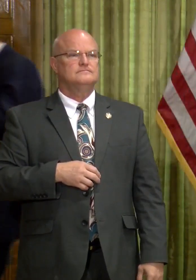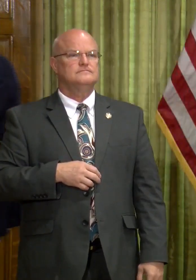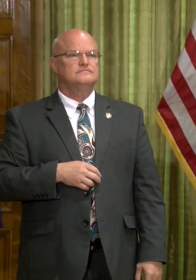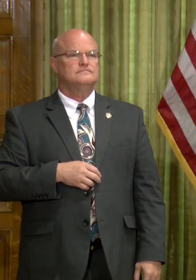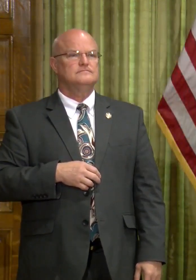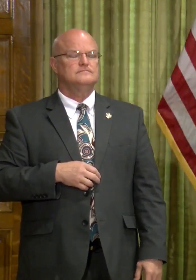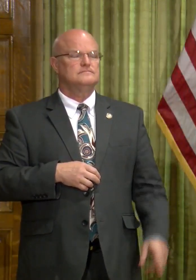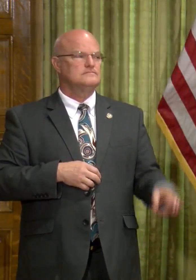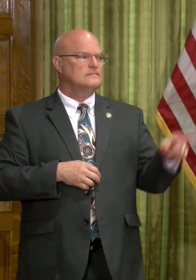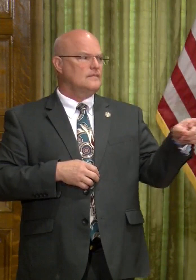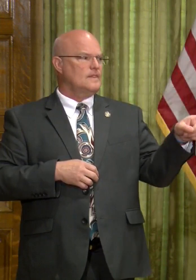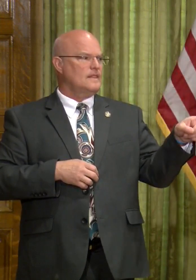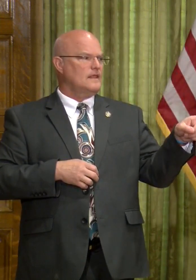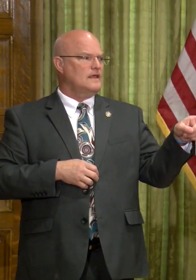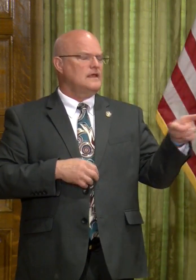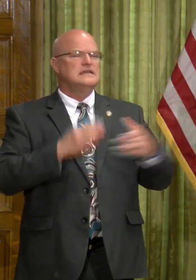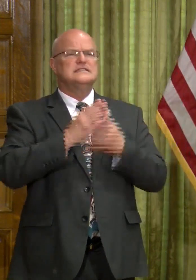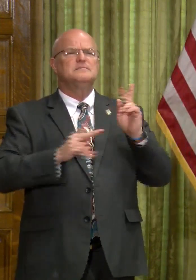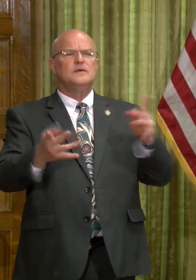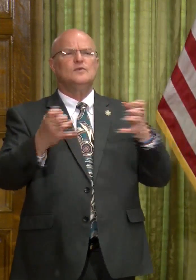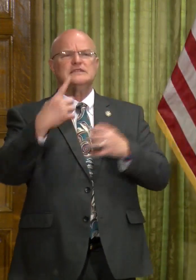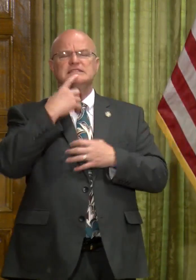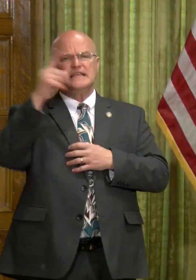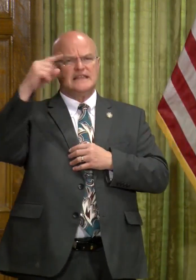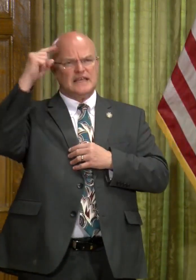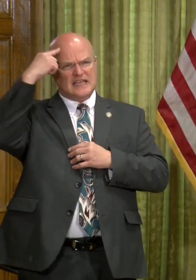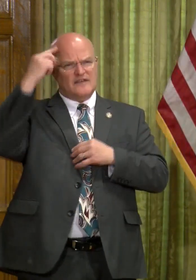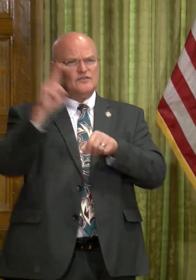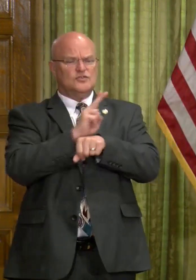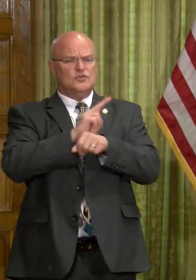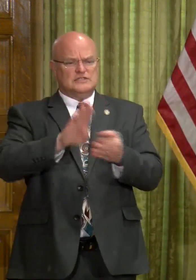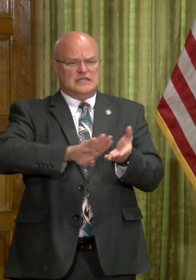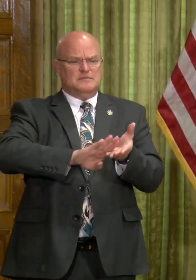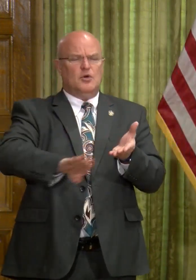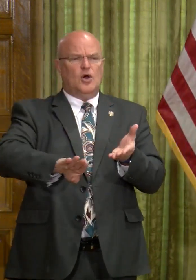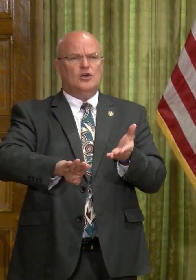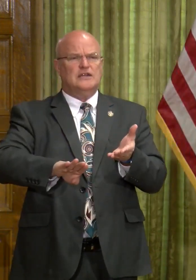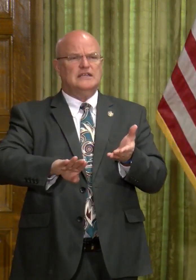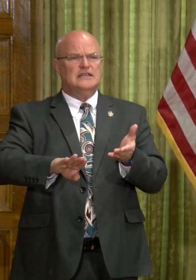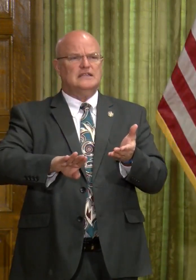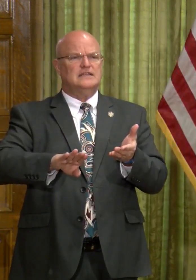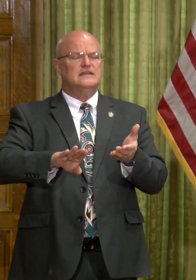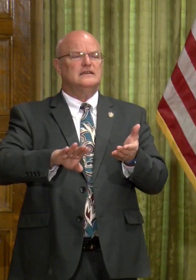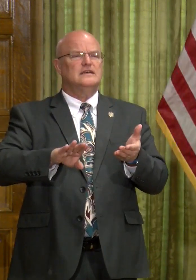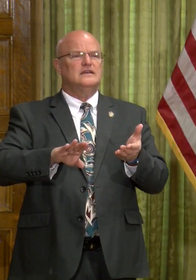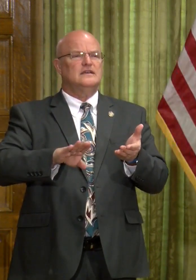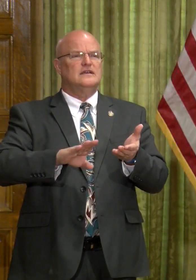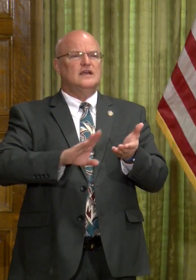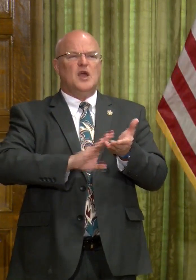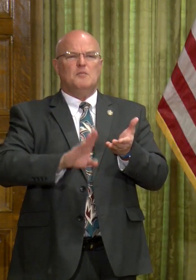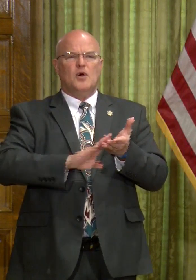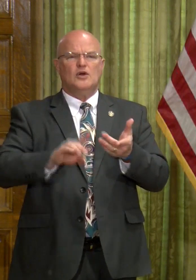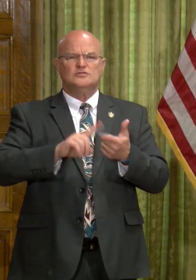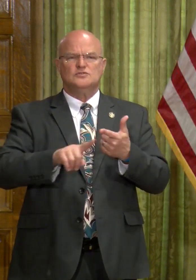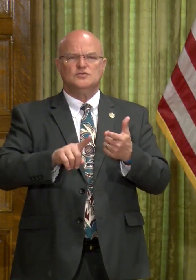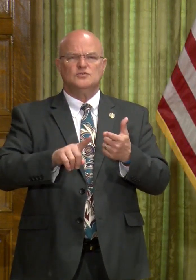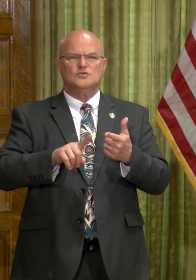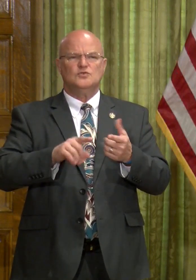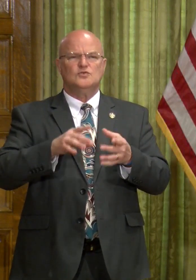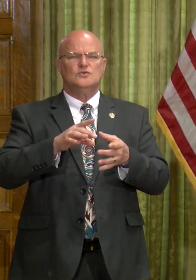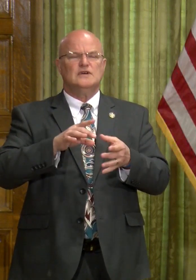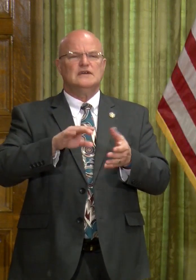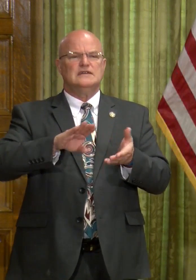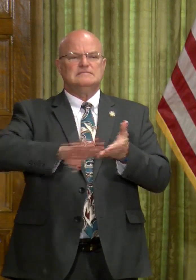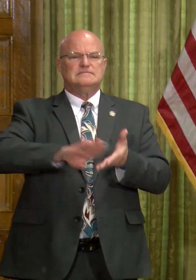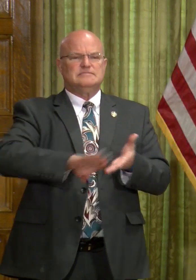There's some that we'd like to see the governor use his pardon and commutation hours to thin the ranks